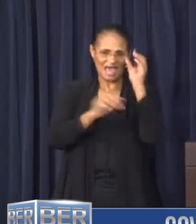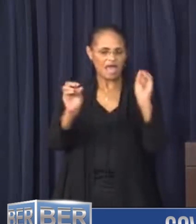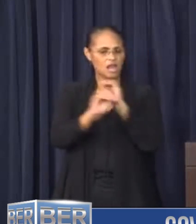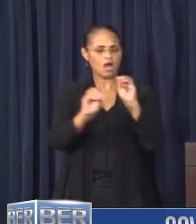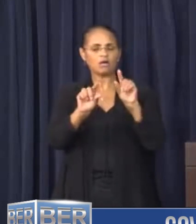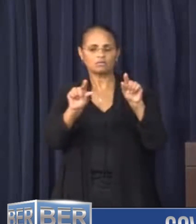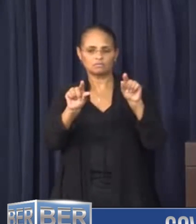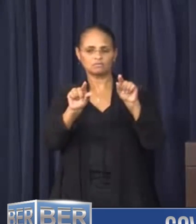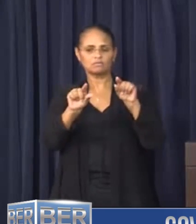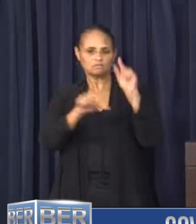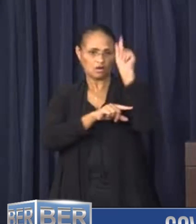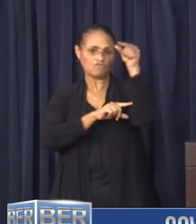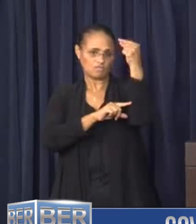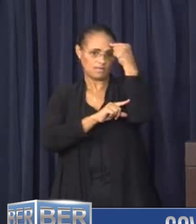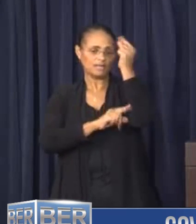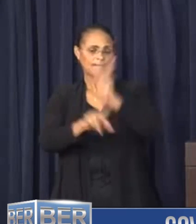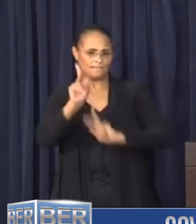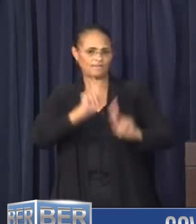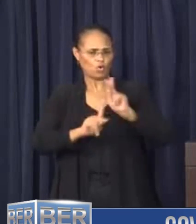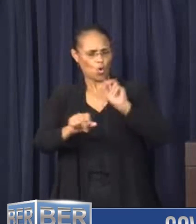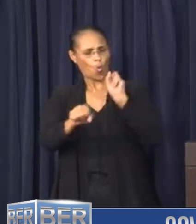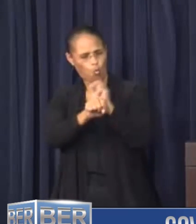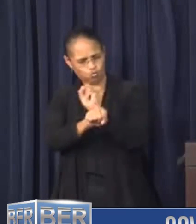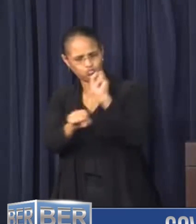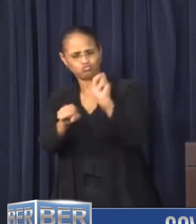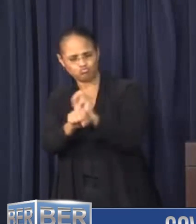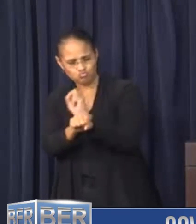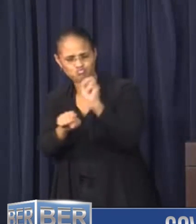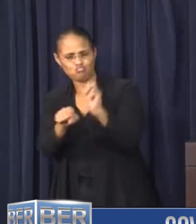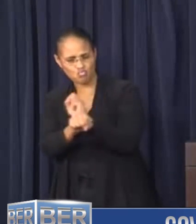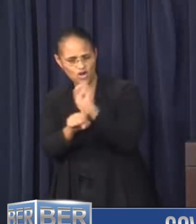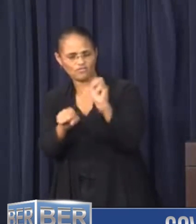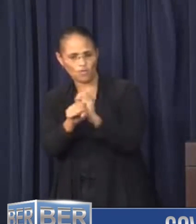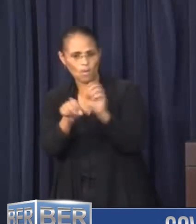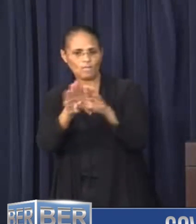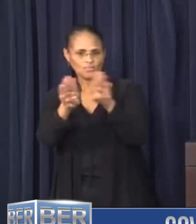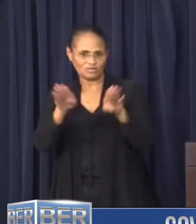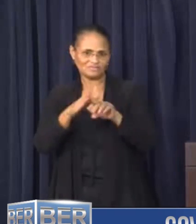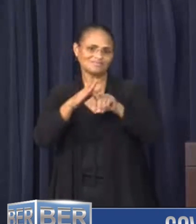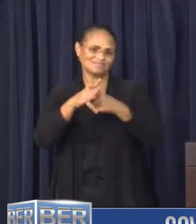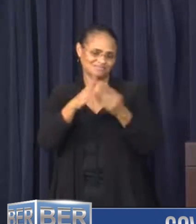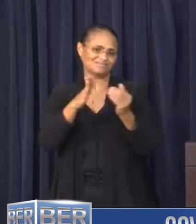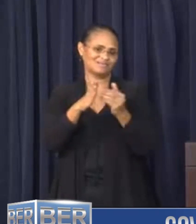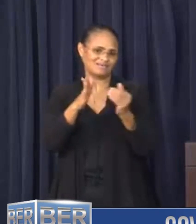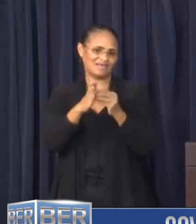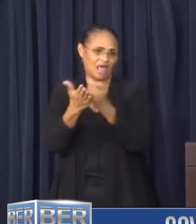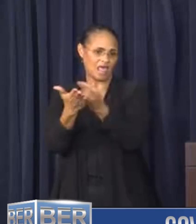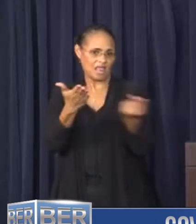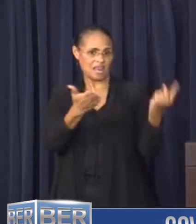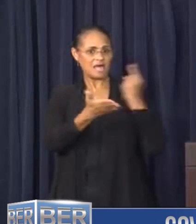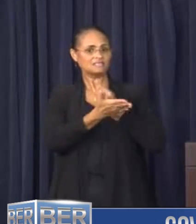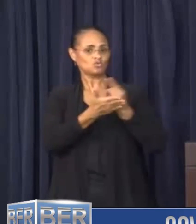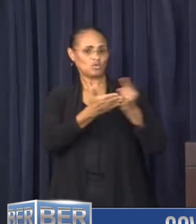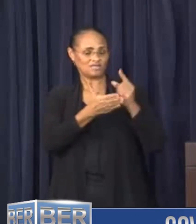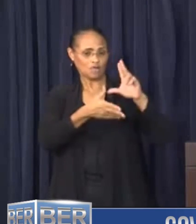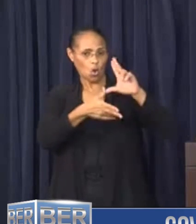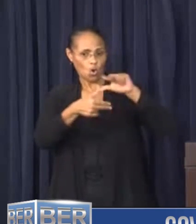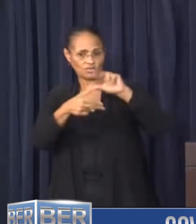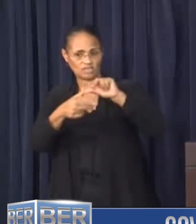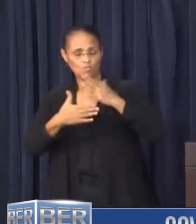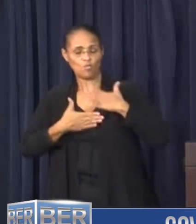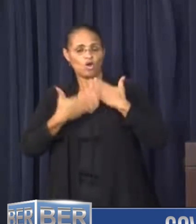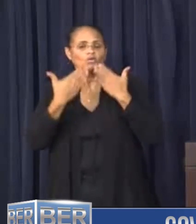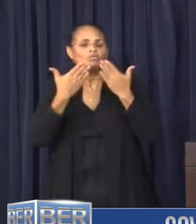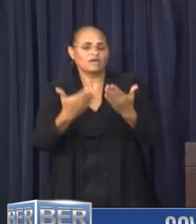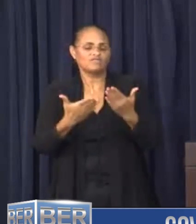-governmental personnel who have worked tirelessly to get Bermuda up and running after last week's hurricane. We are very grateful